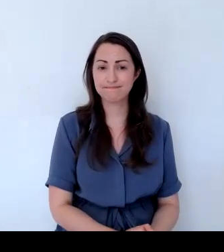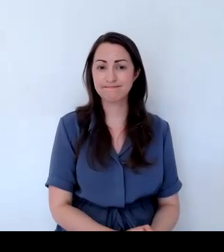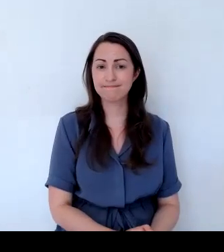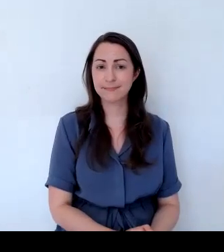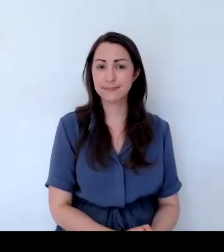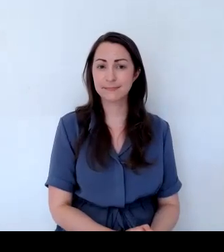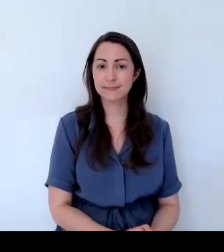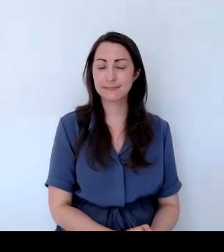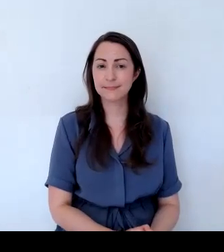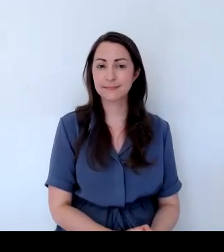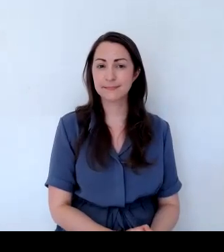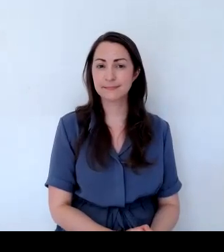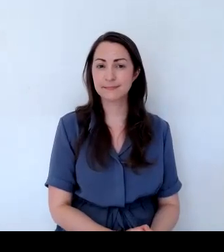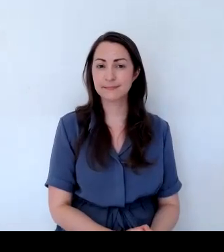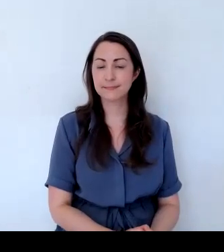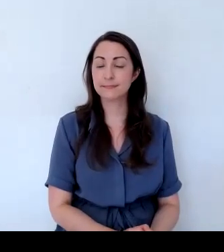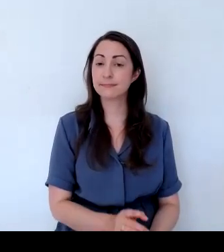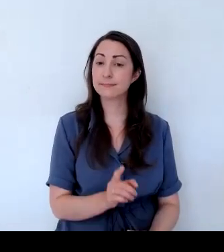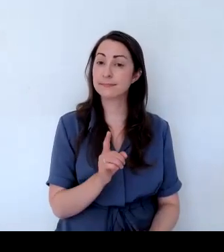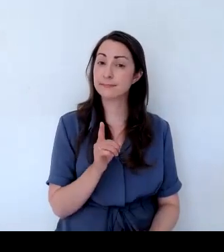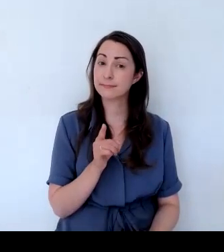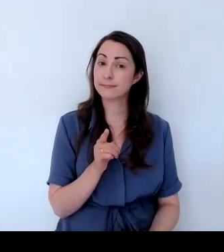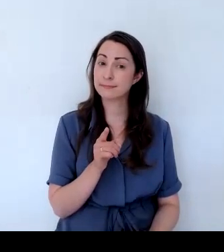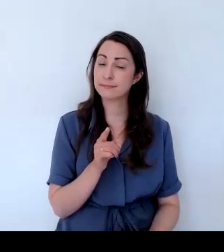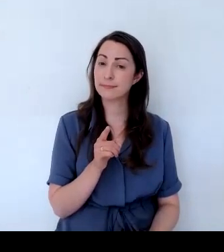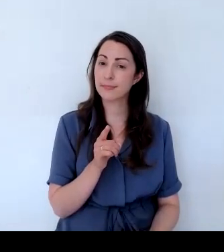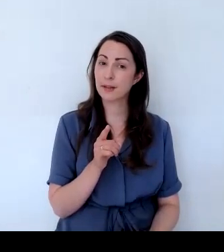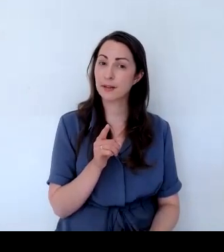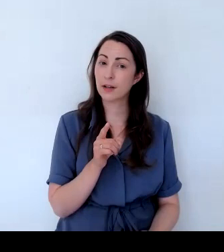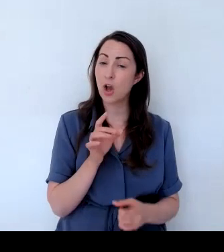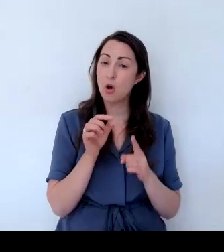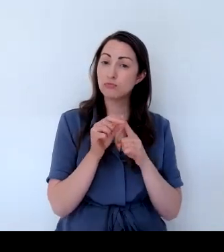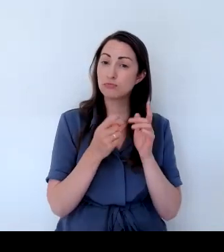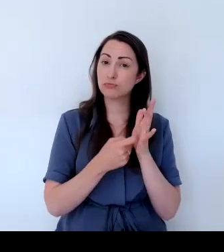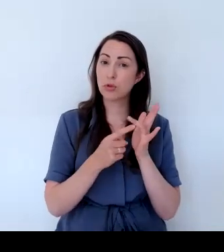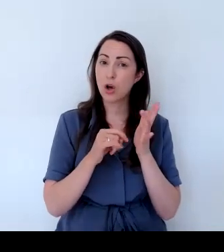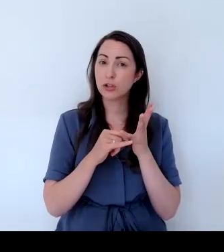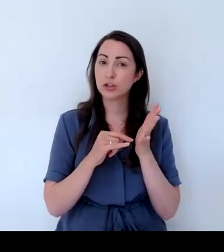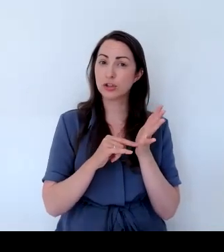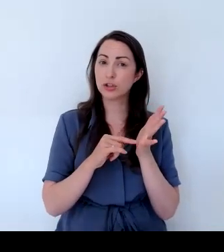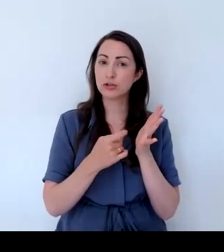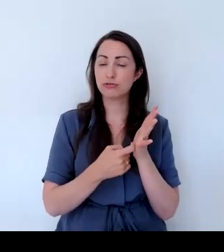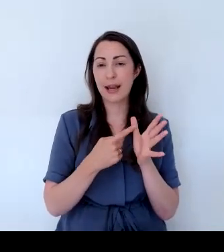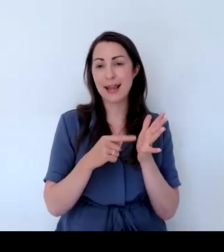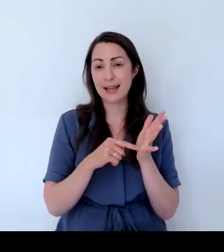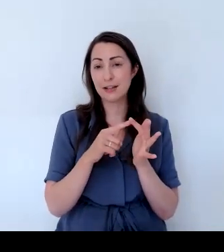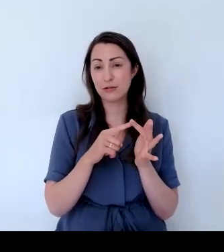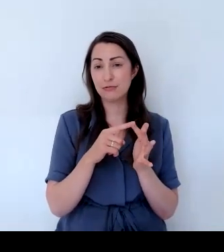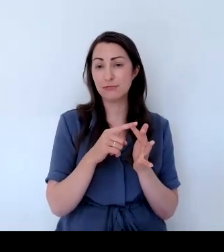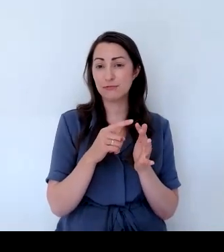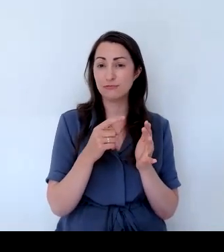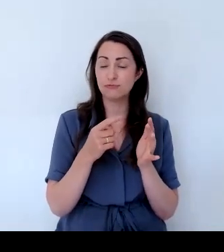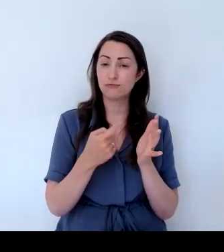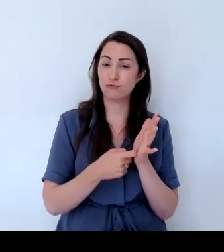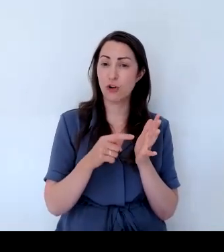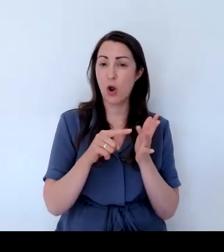winter. But the prostrate rosemary stands up to cold winds much better than the upright because